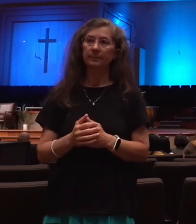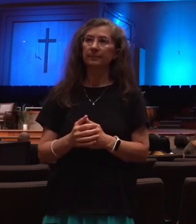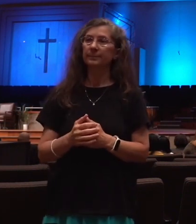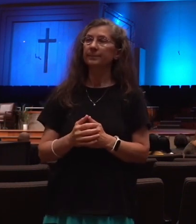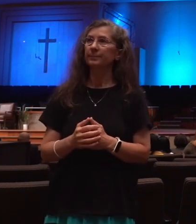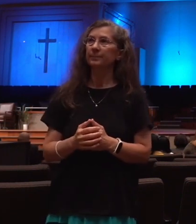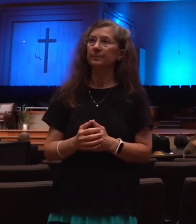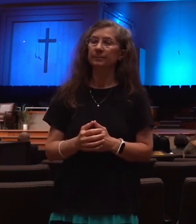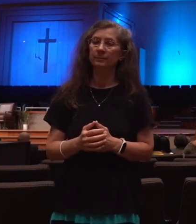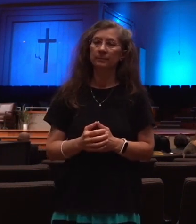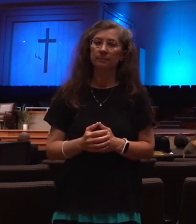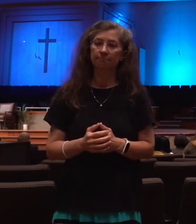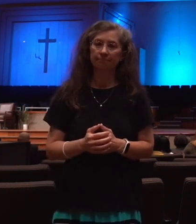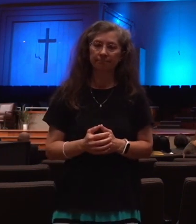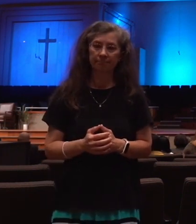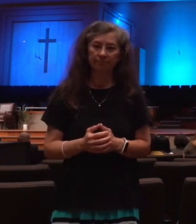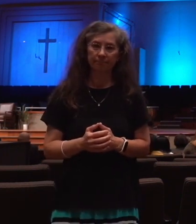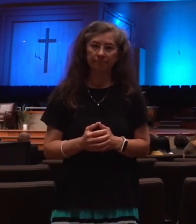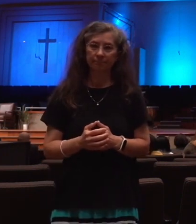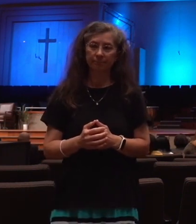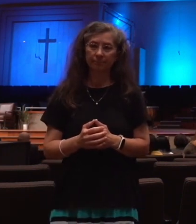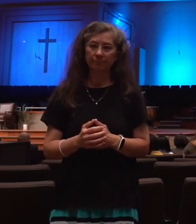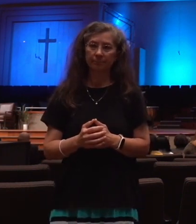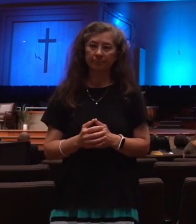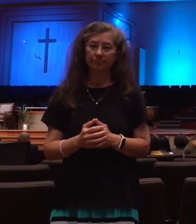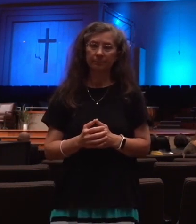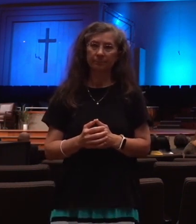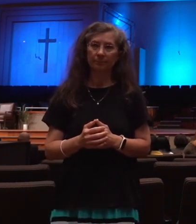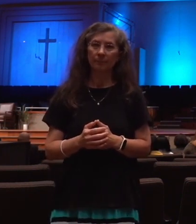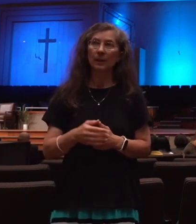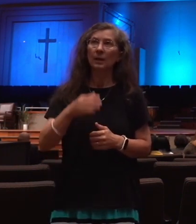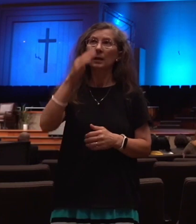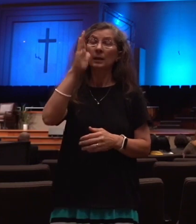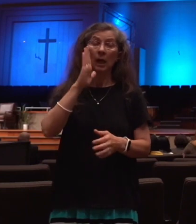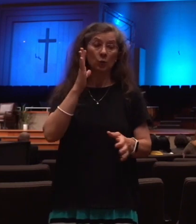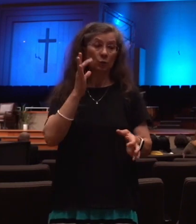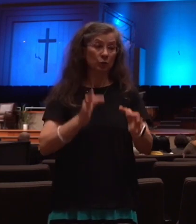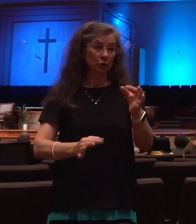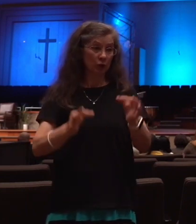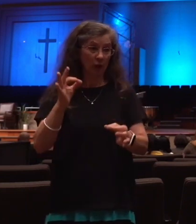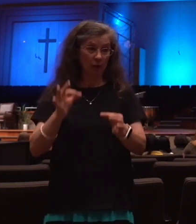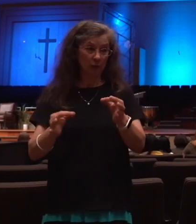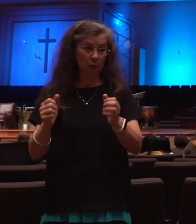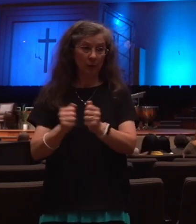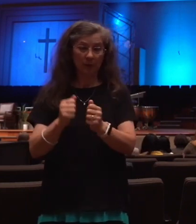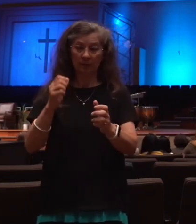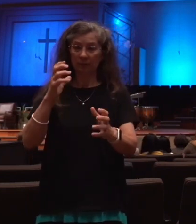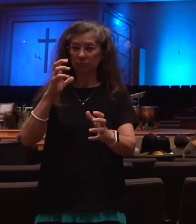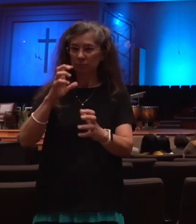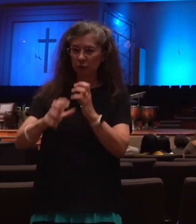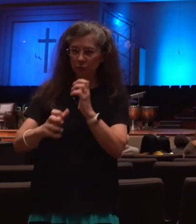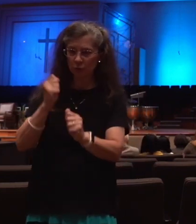Secondly there, destruction by God's judgment. Now, the specific judgments